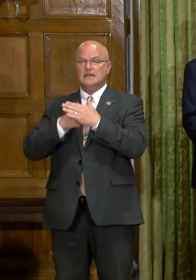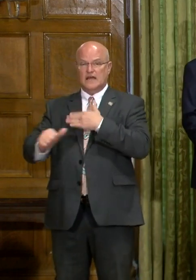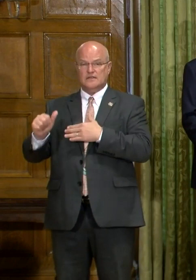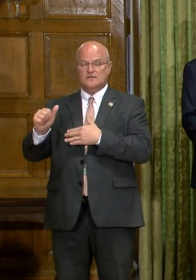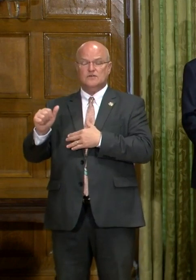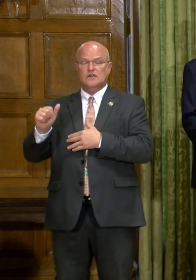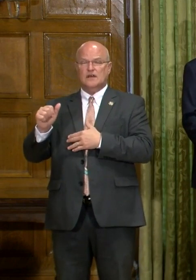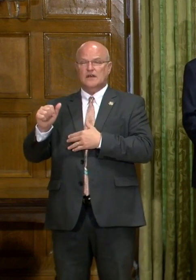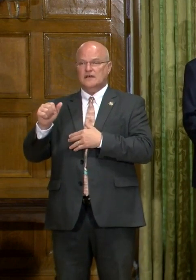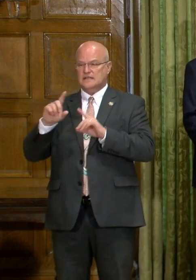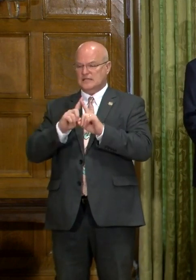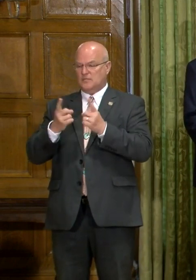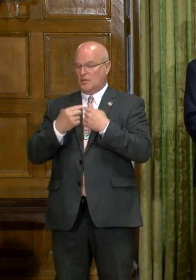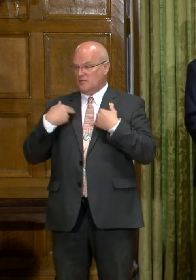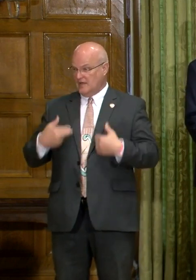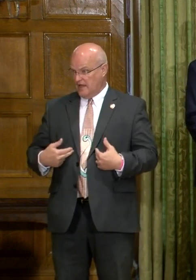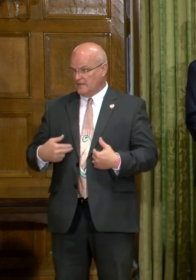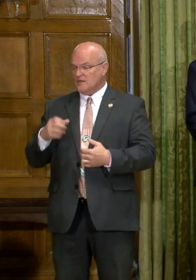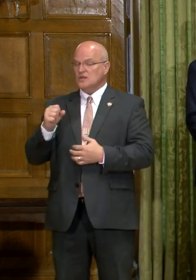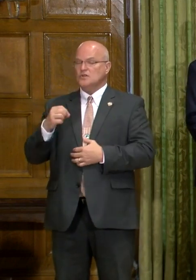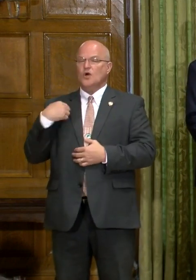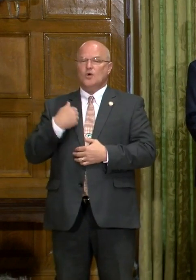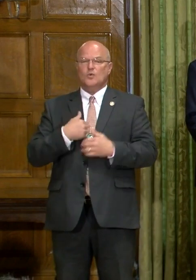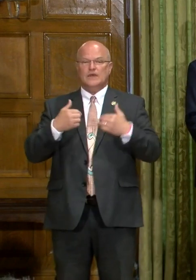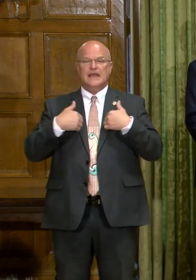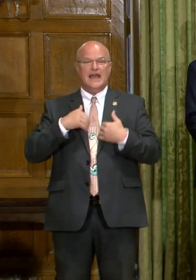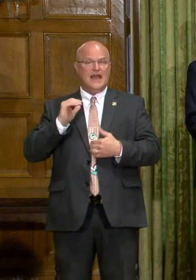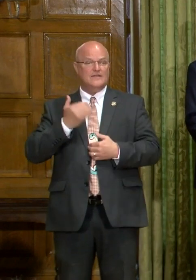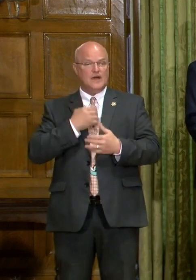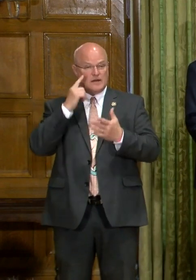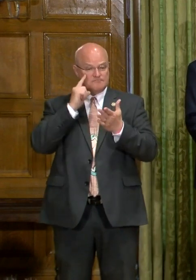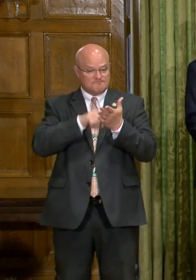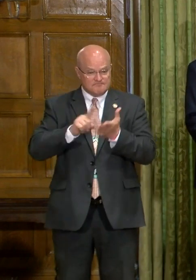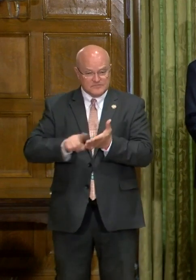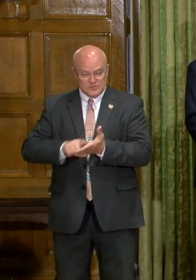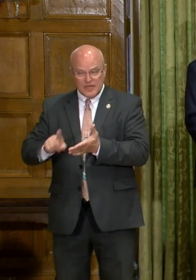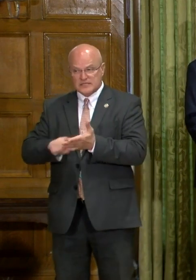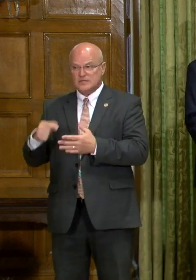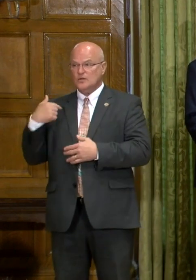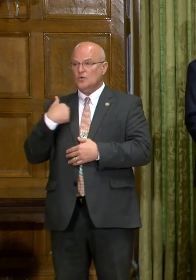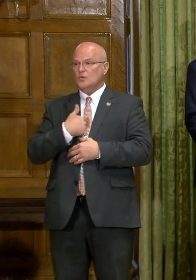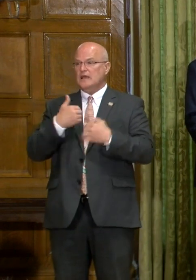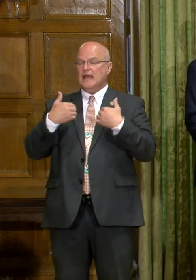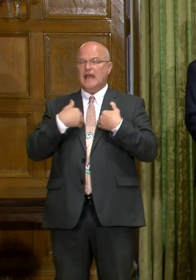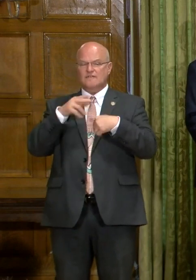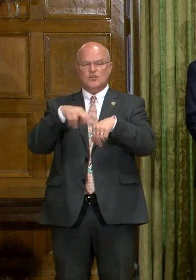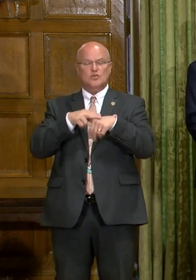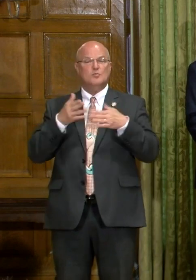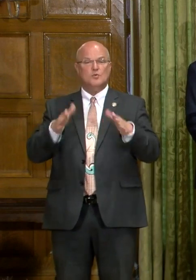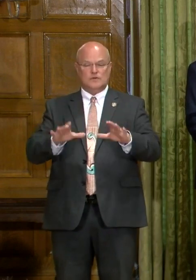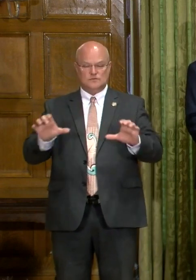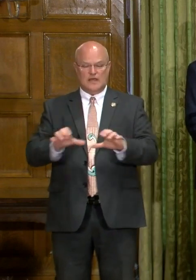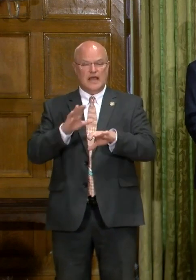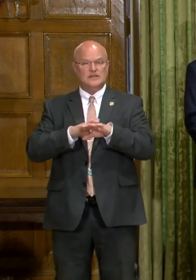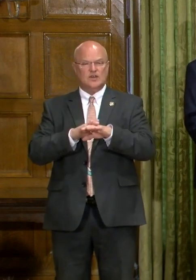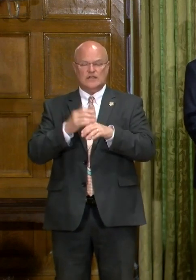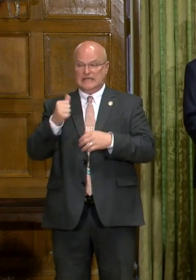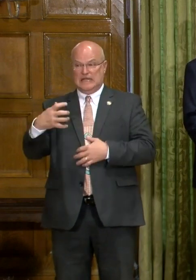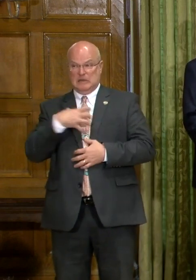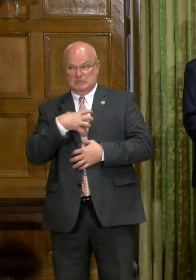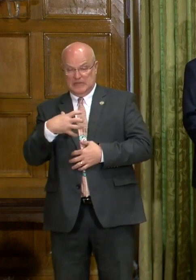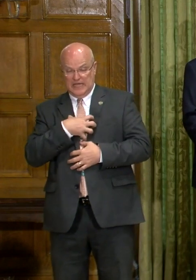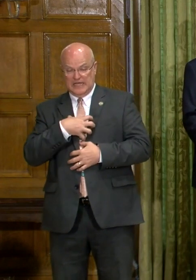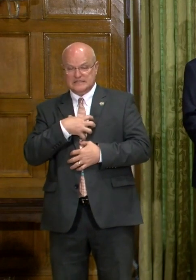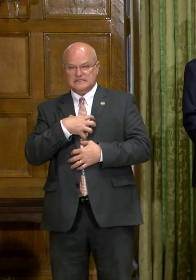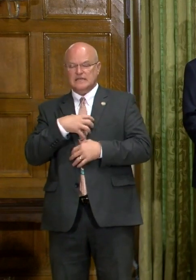Secretary Bassett. So we have our inspections. We have our normal ways we'll act on any complaints,